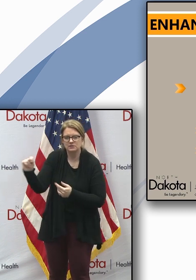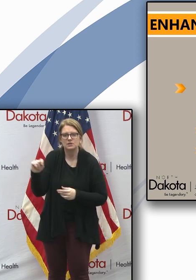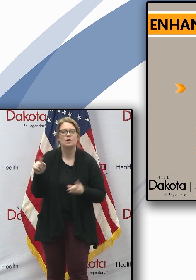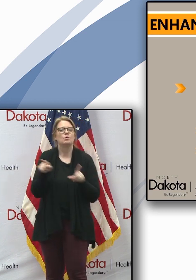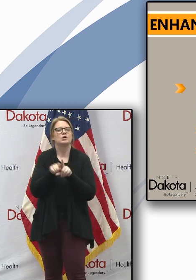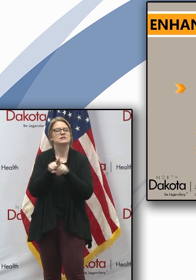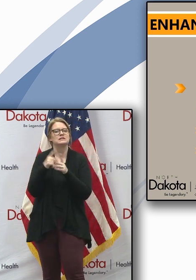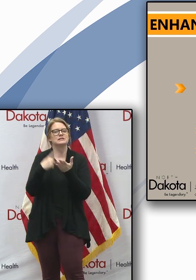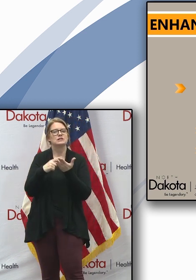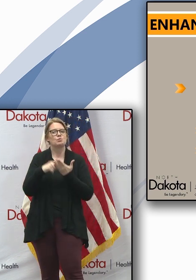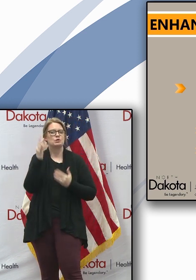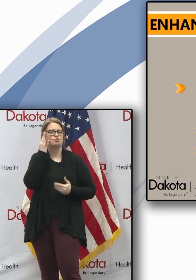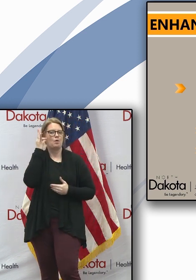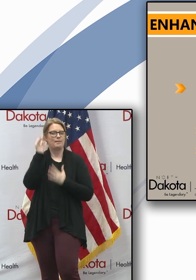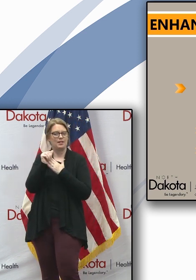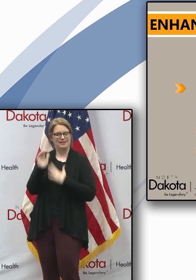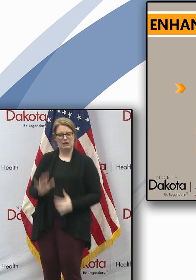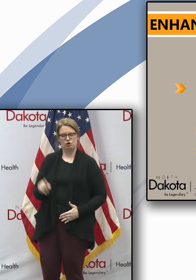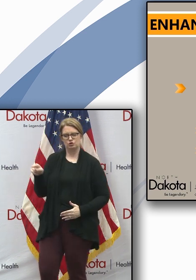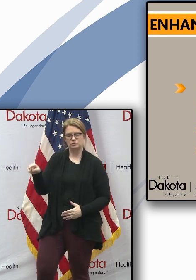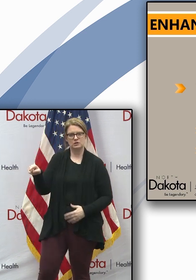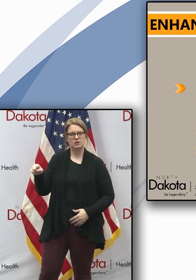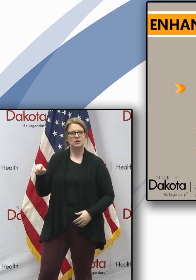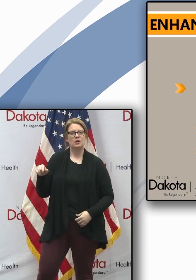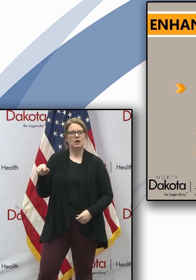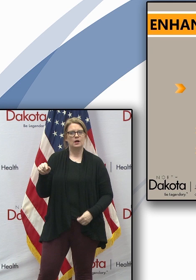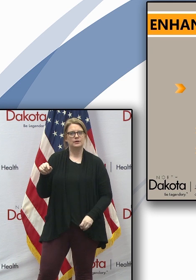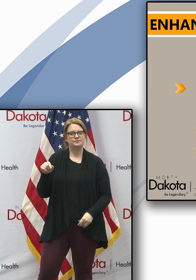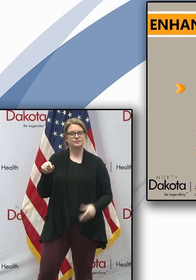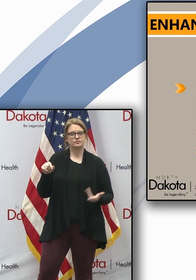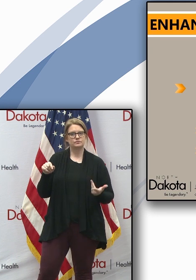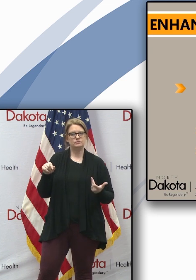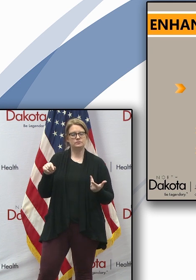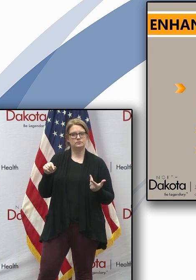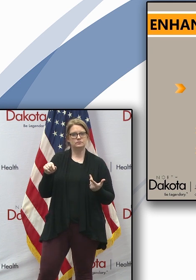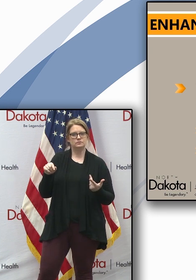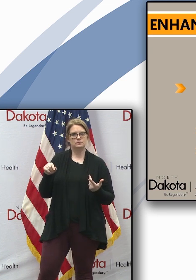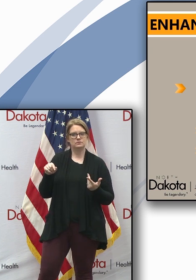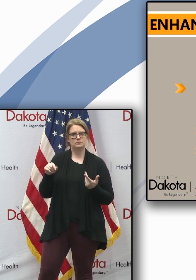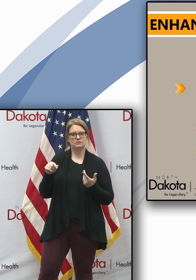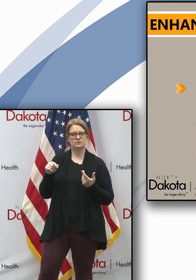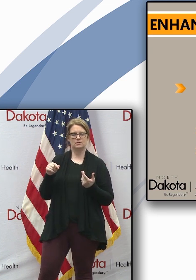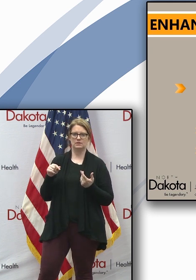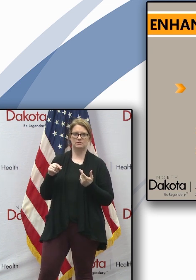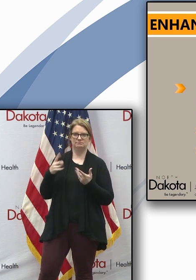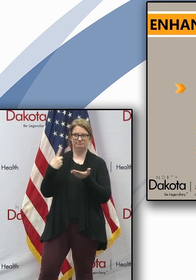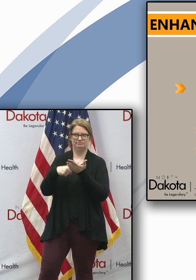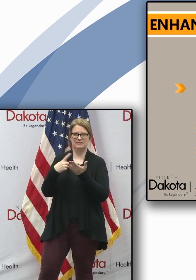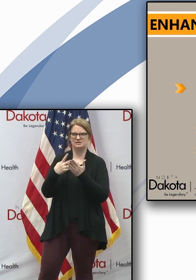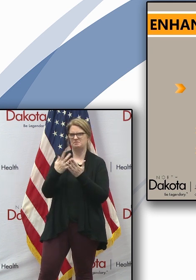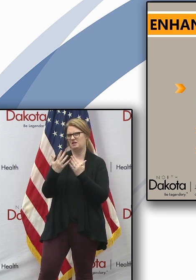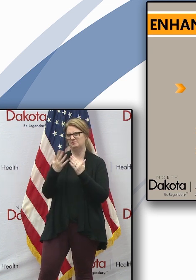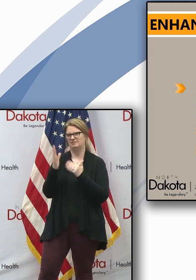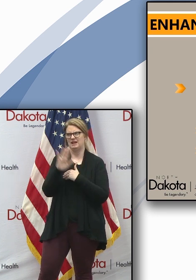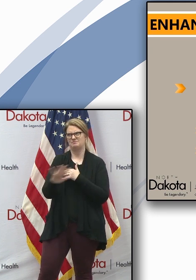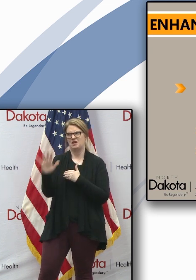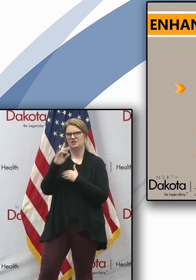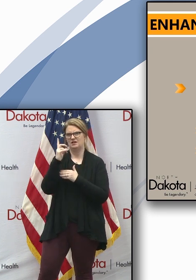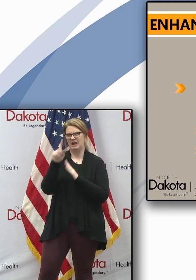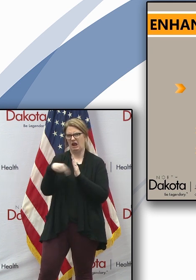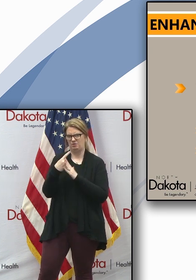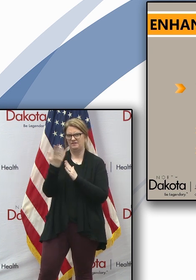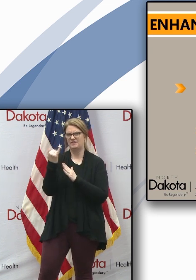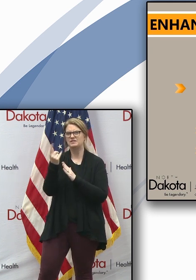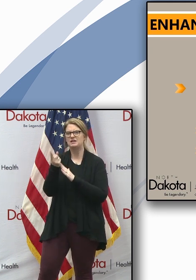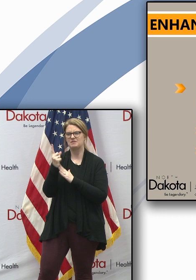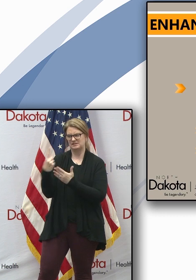leaders earlier this afternoon to let them know. We talked about a number of topics over an hour and 15 minutes with the tribal leaders